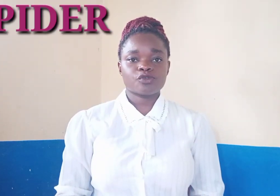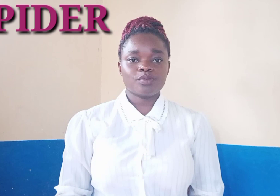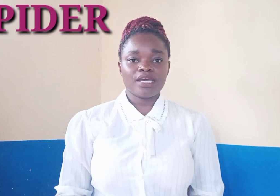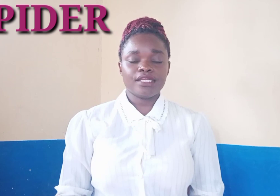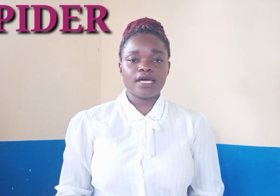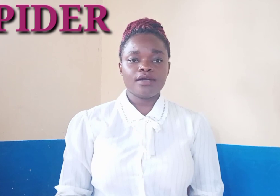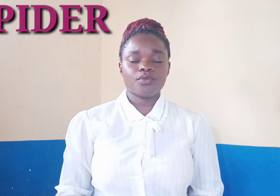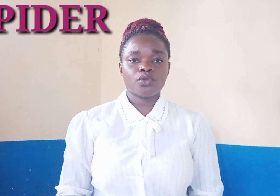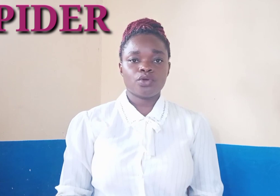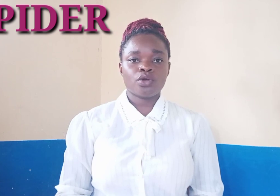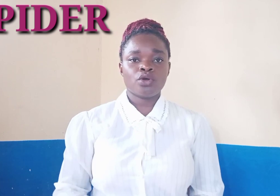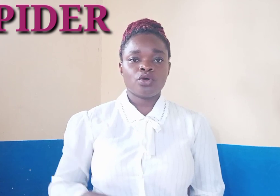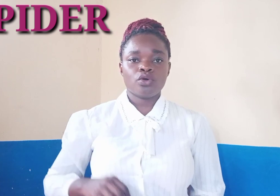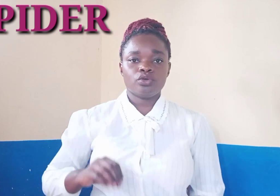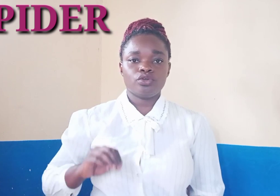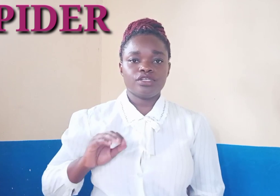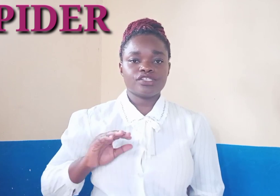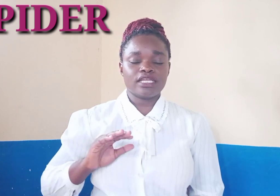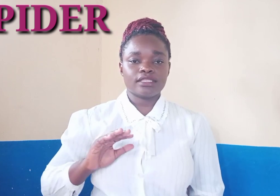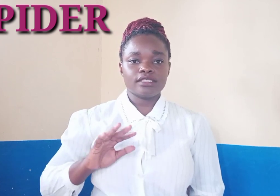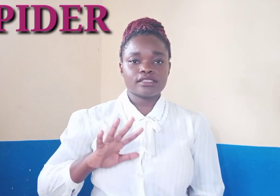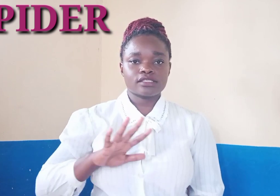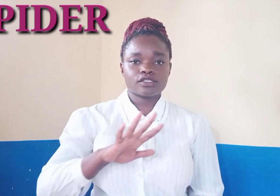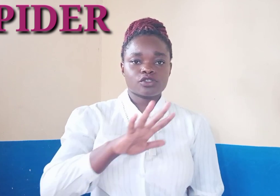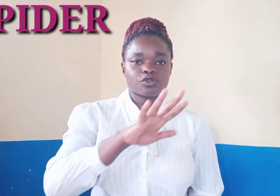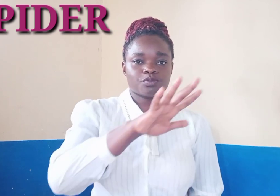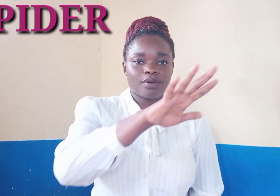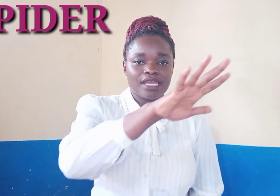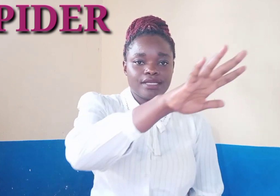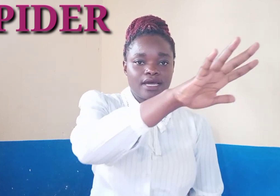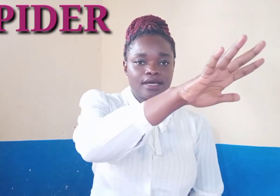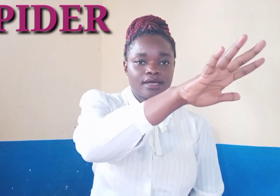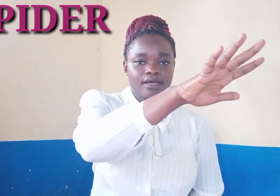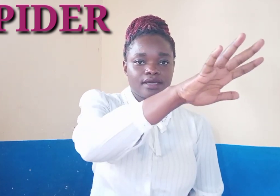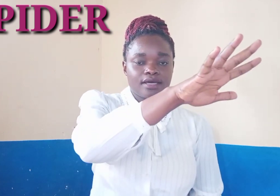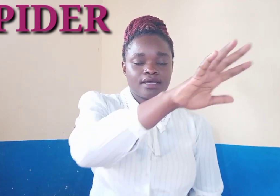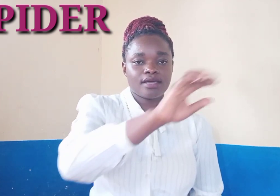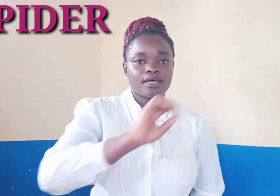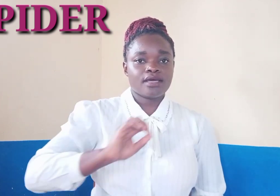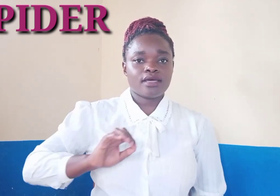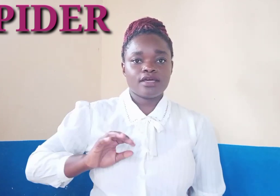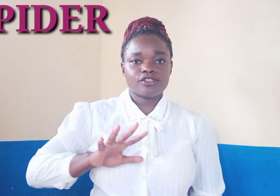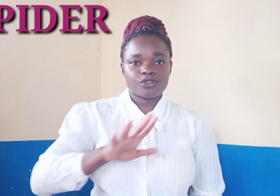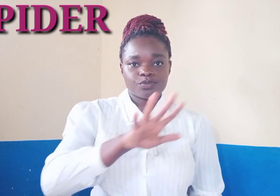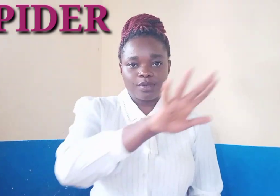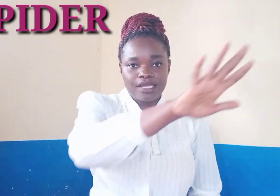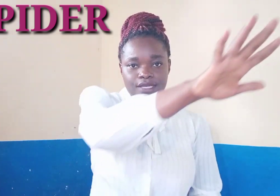spider do it like this spider spider